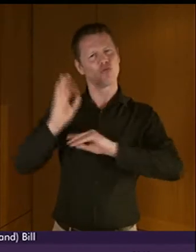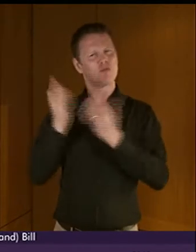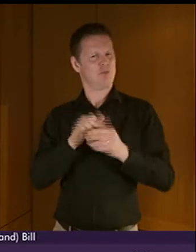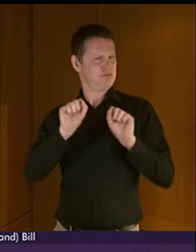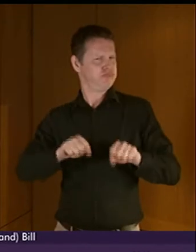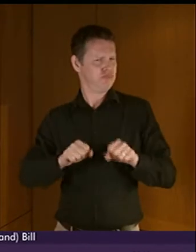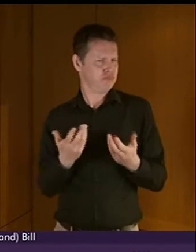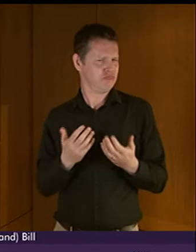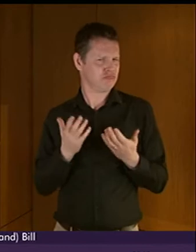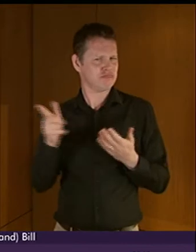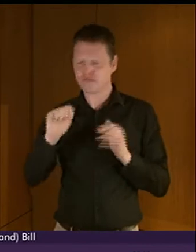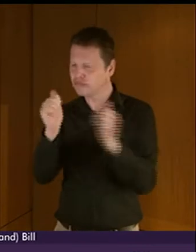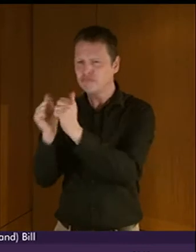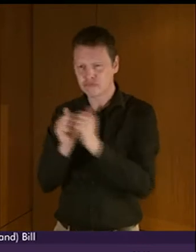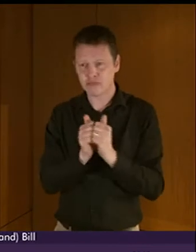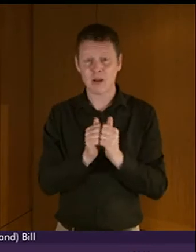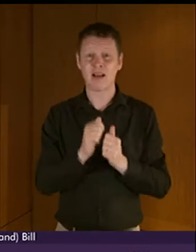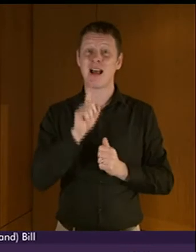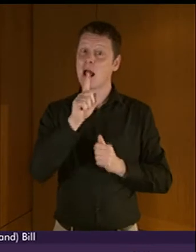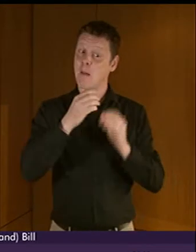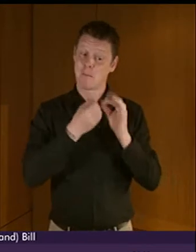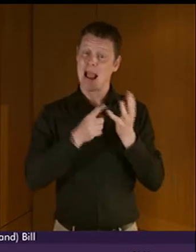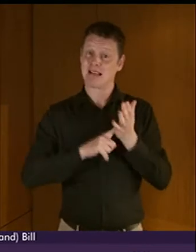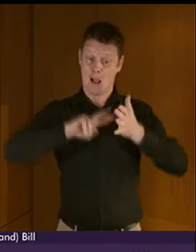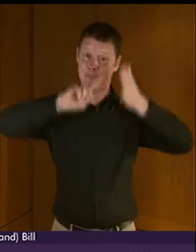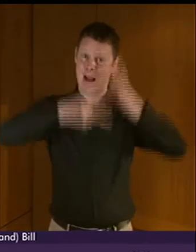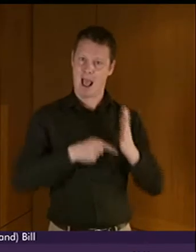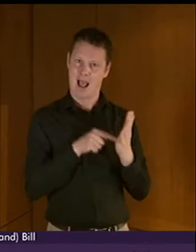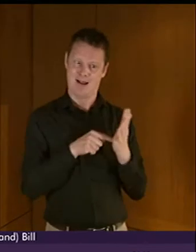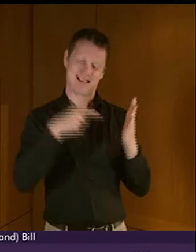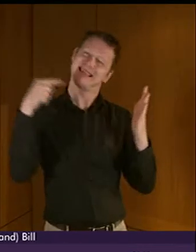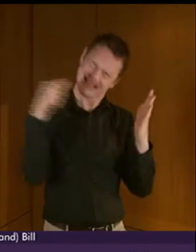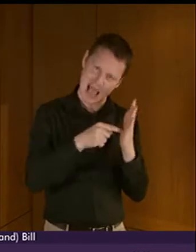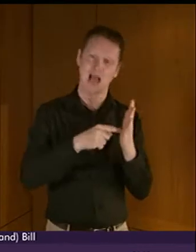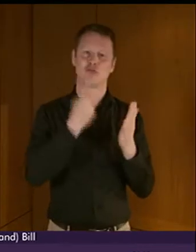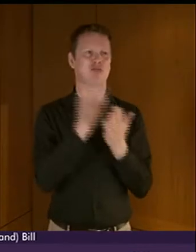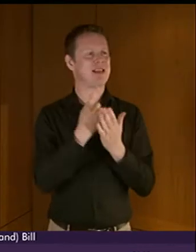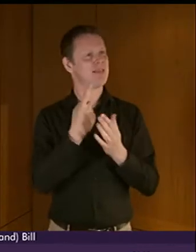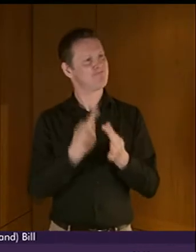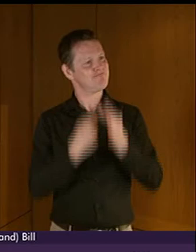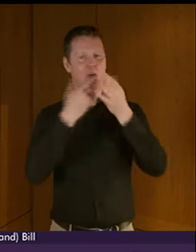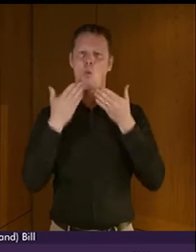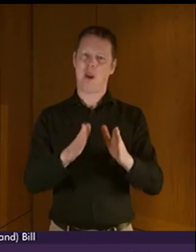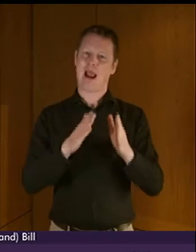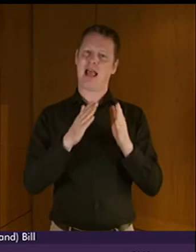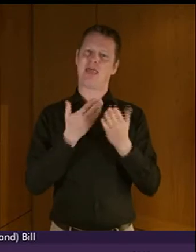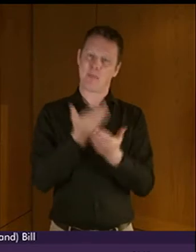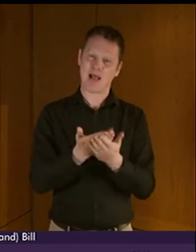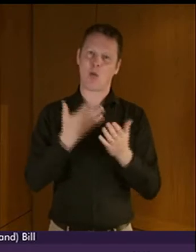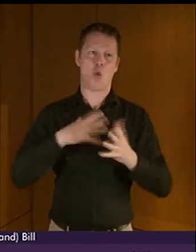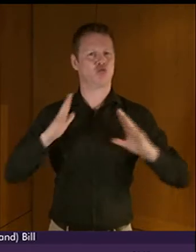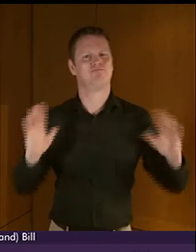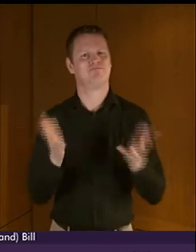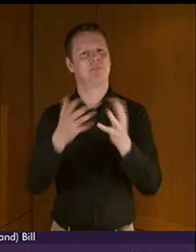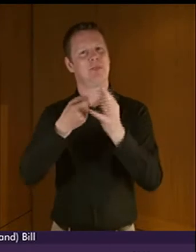Presenting Officer, the preparation of BSL plans is the primary means by which the bill seeks to promote BSL. Therefore, these